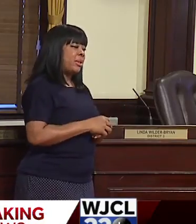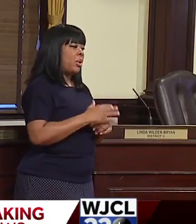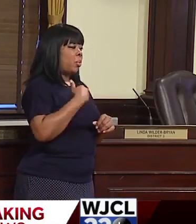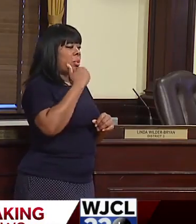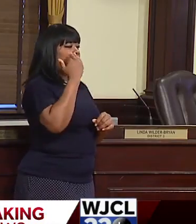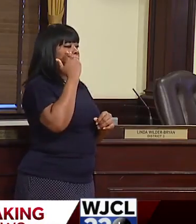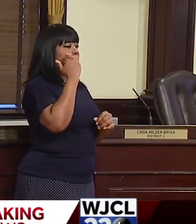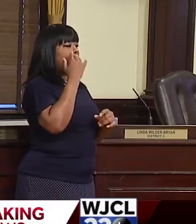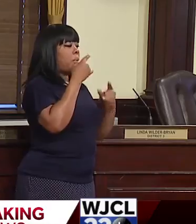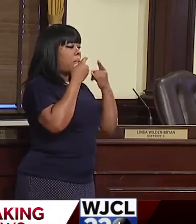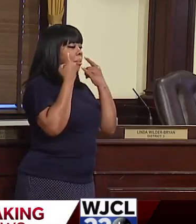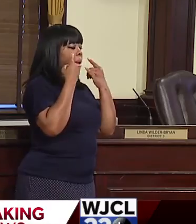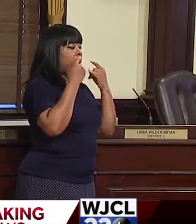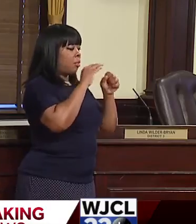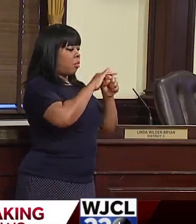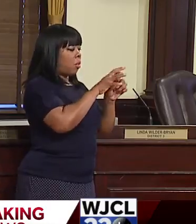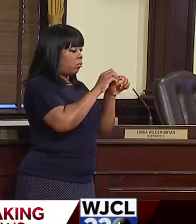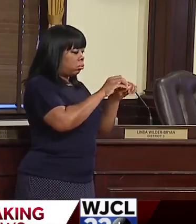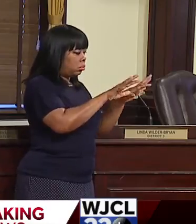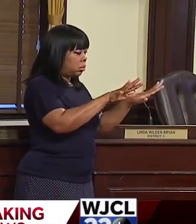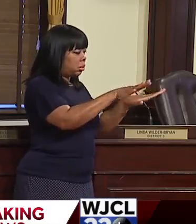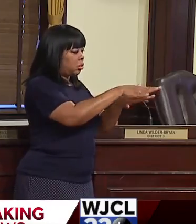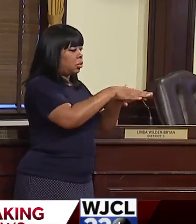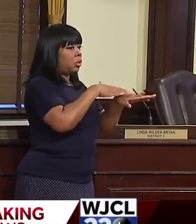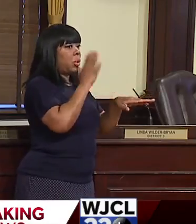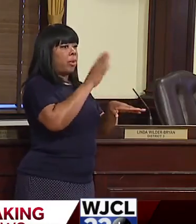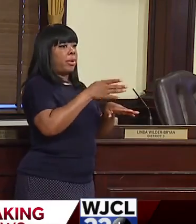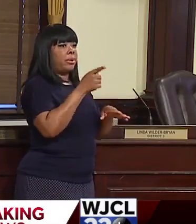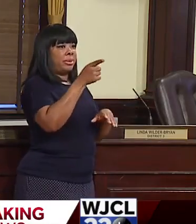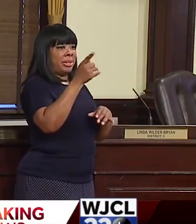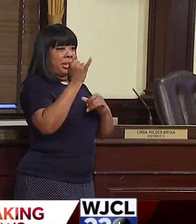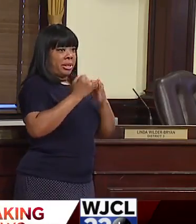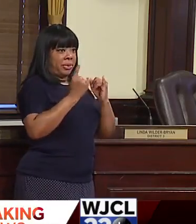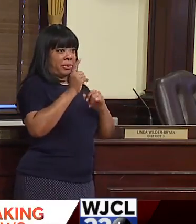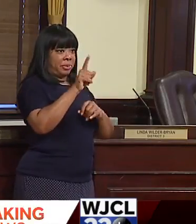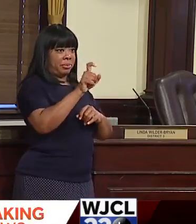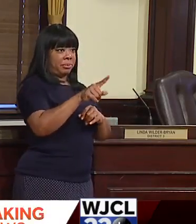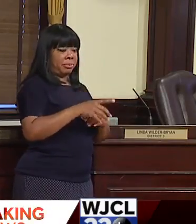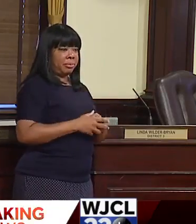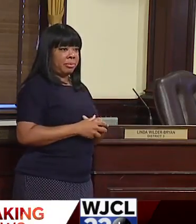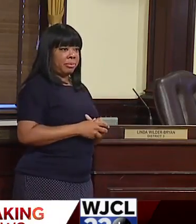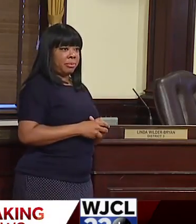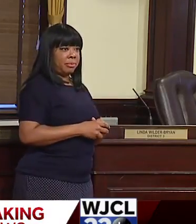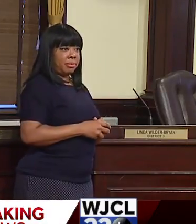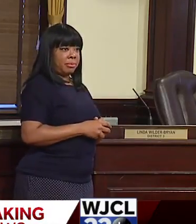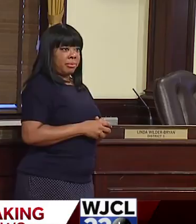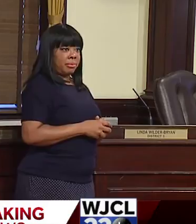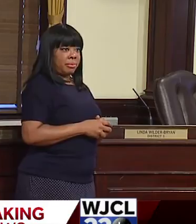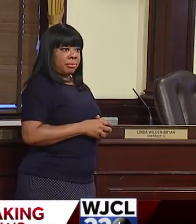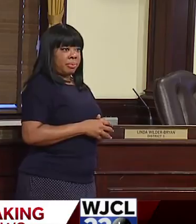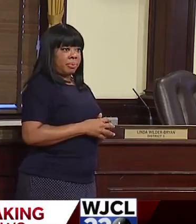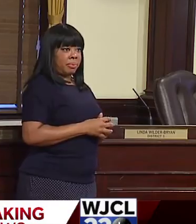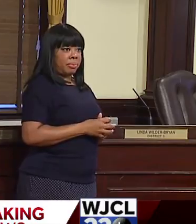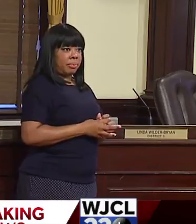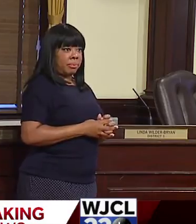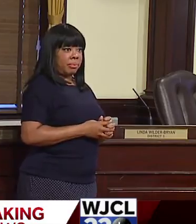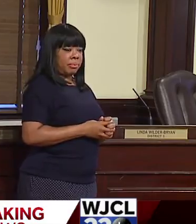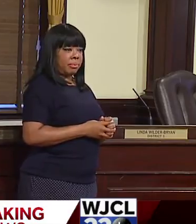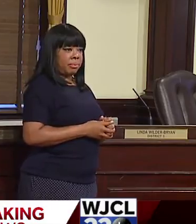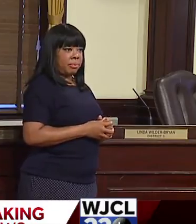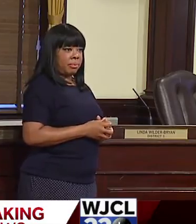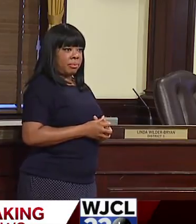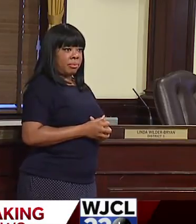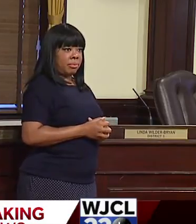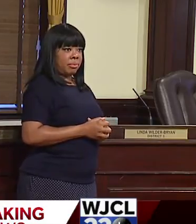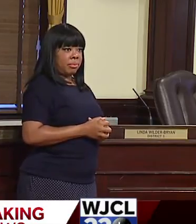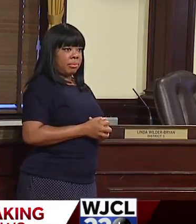mask, um, slow the spread of COVID-19. Okay, this is the last one. What kind of, uh, candidate or questions